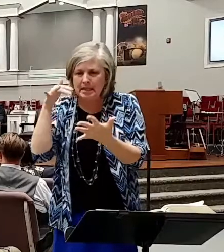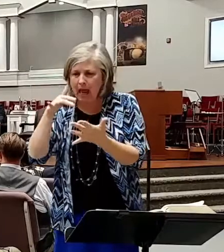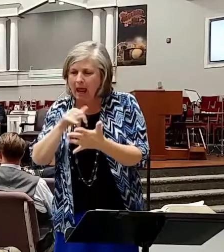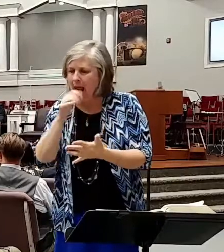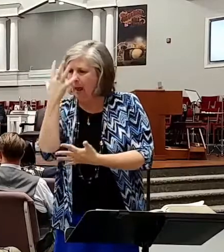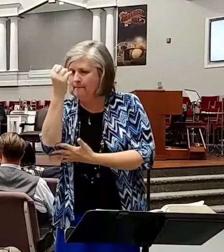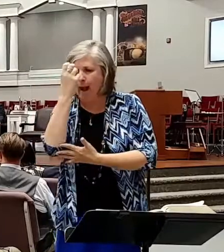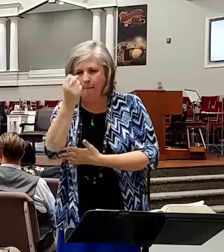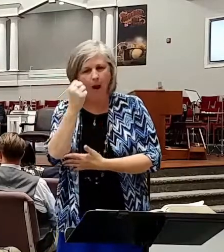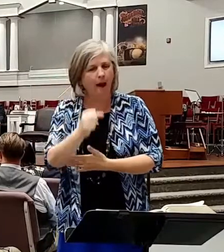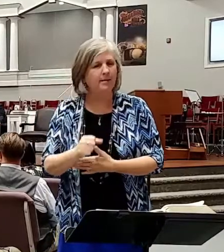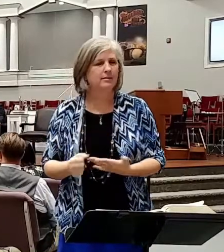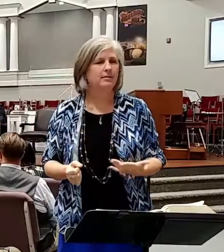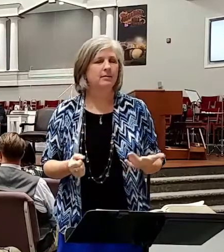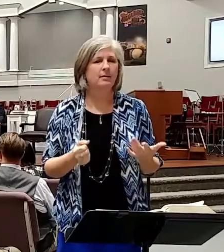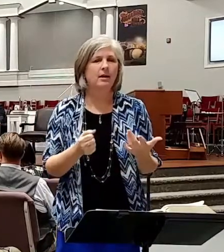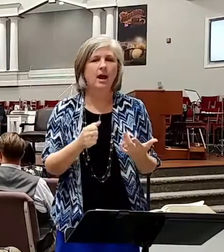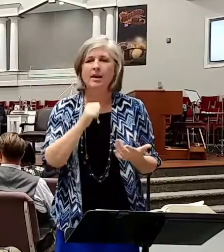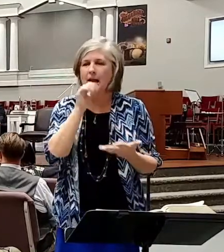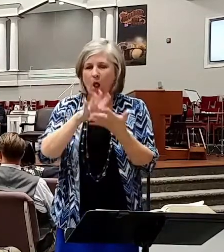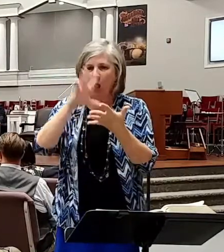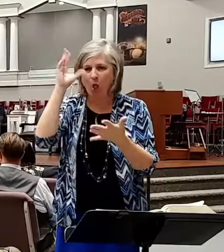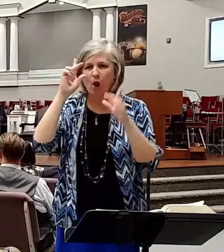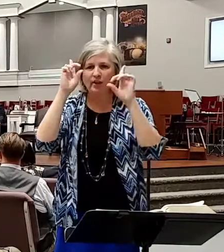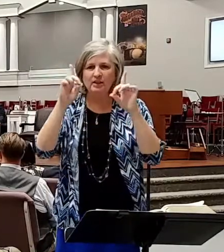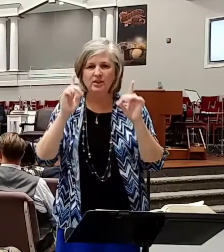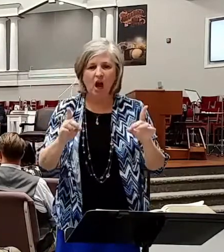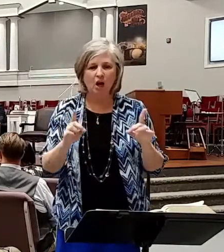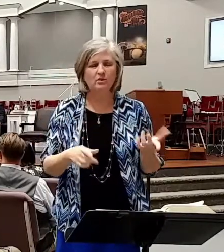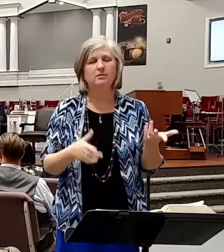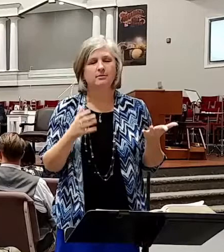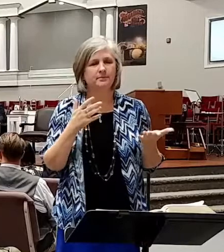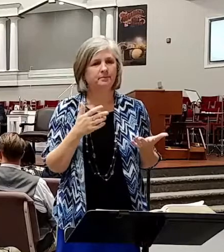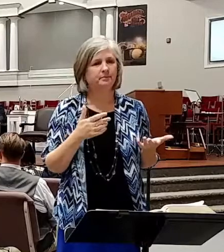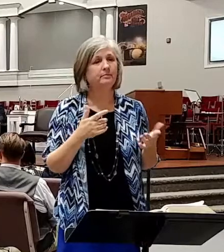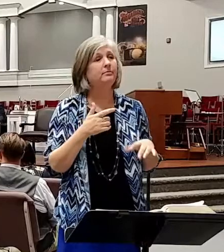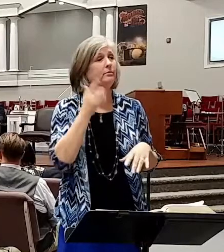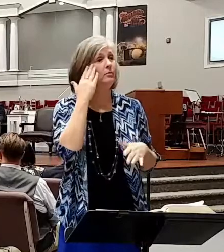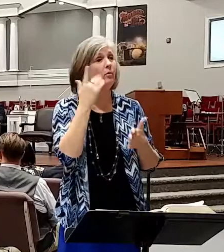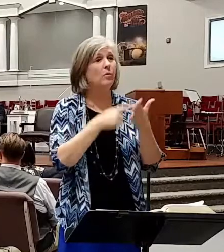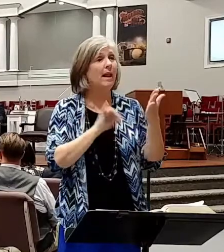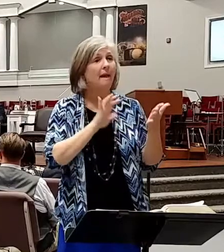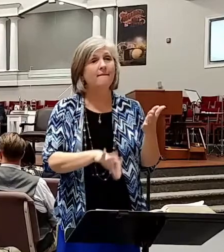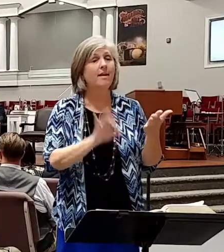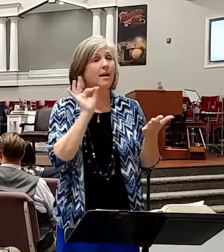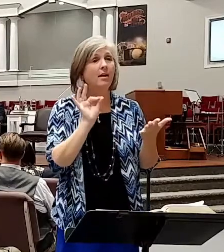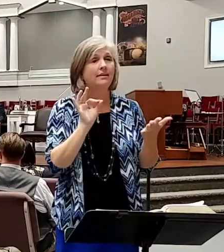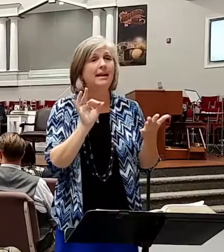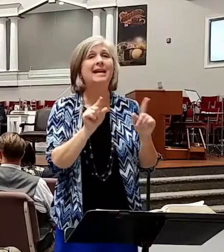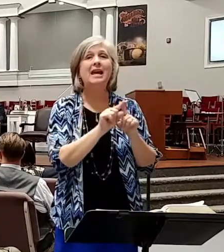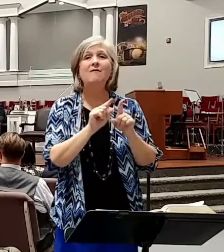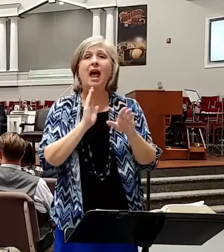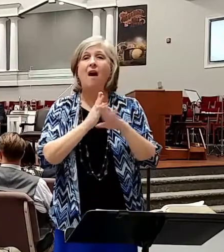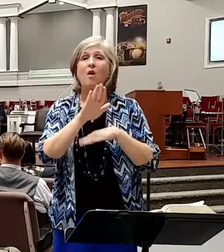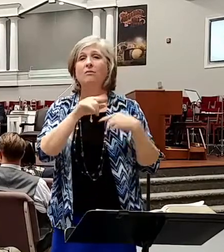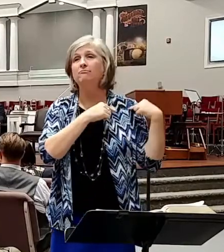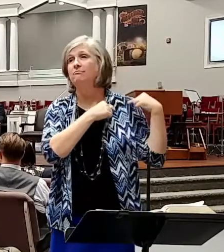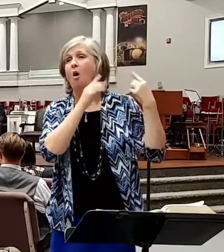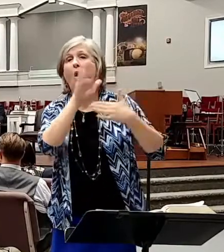it, I haven't learned the doctrines of it and so forth. And you know what I found out? Even after all these years people still ask me